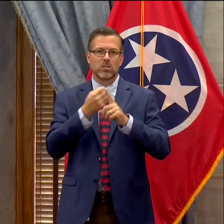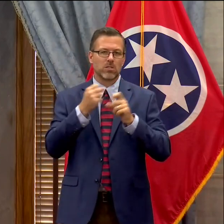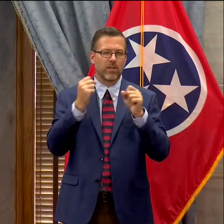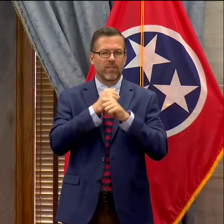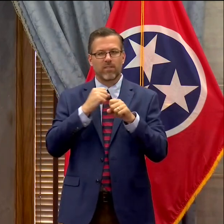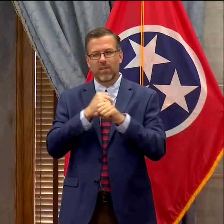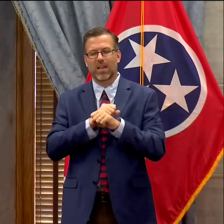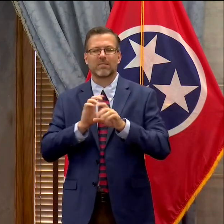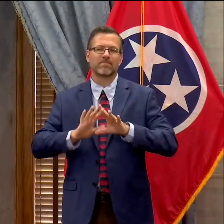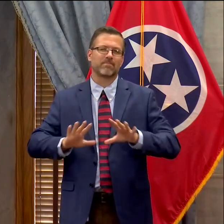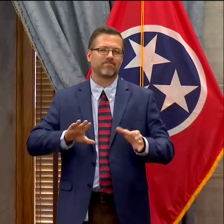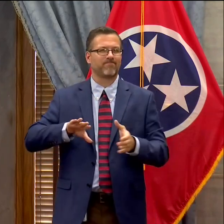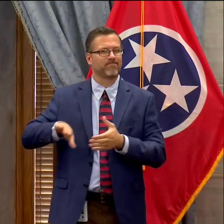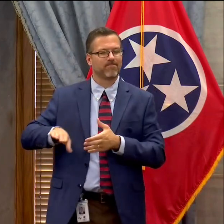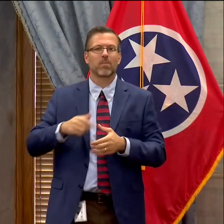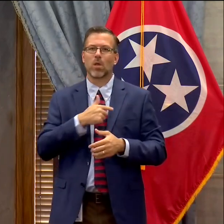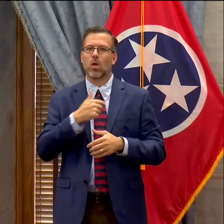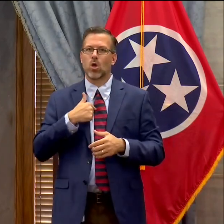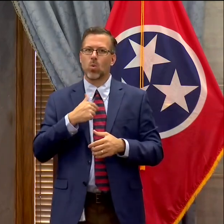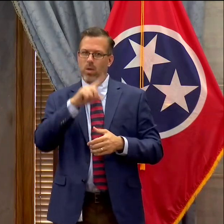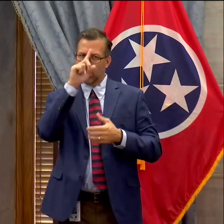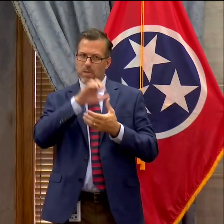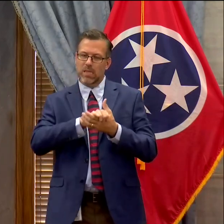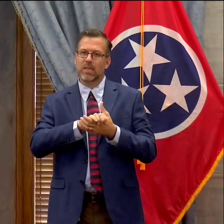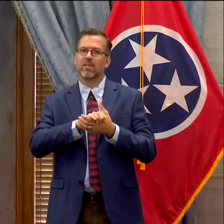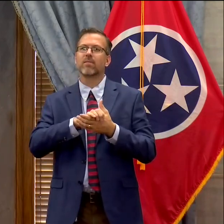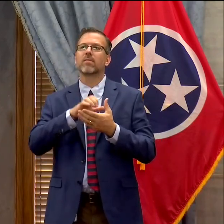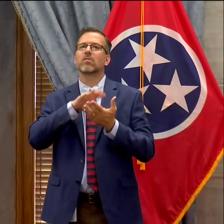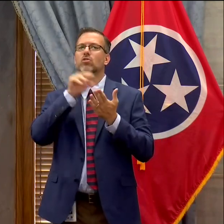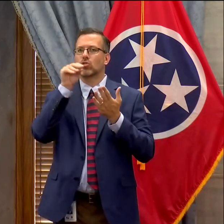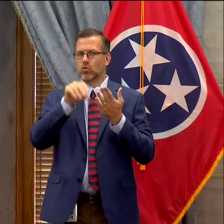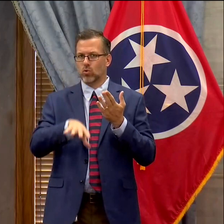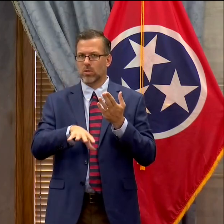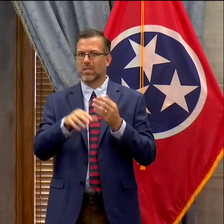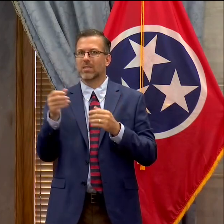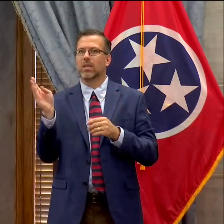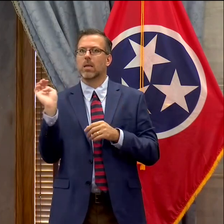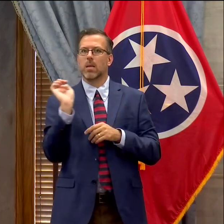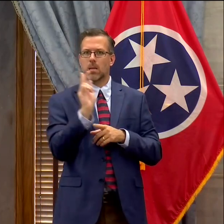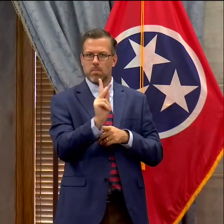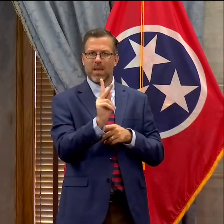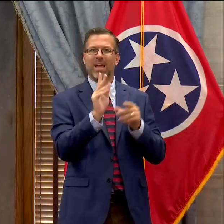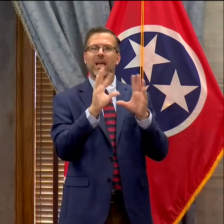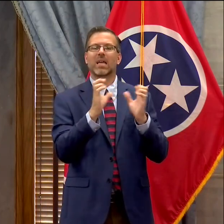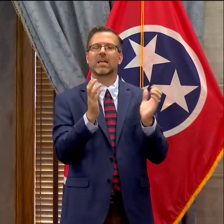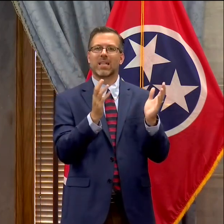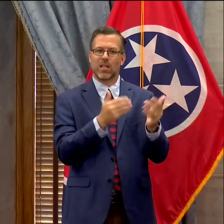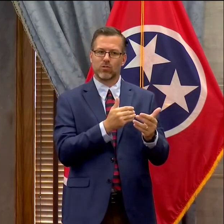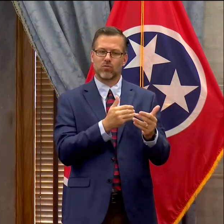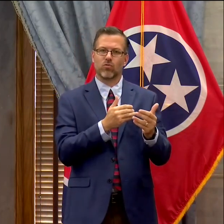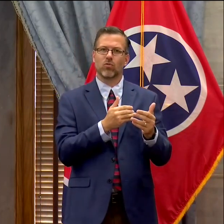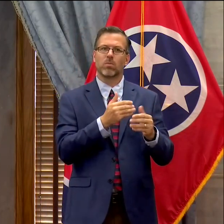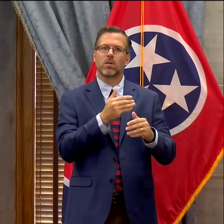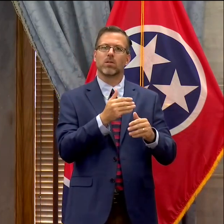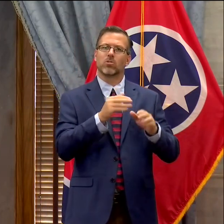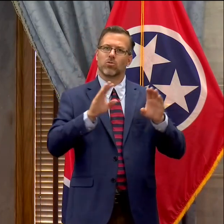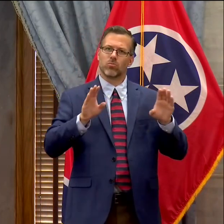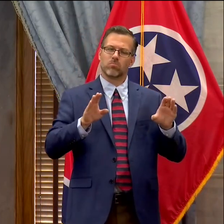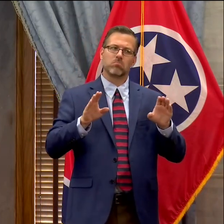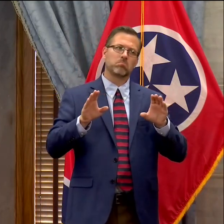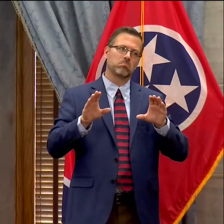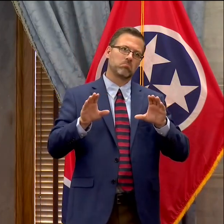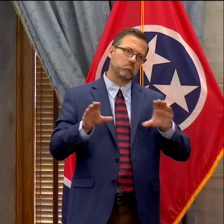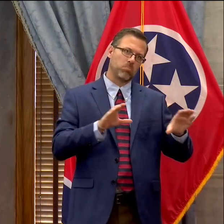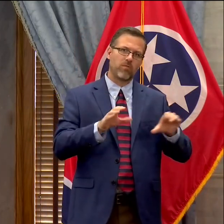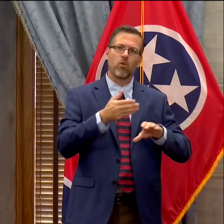We believe and are committed that kids in a classroom fare better than those that don't. At the